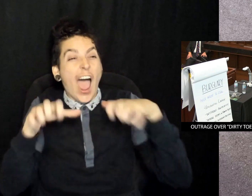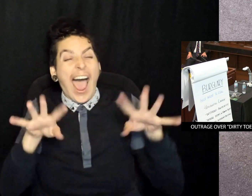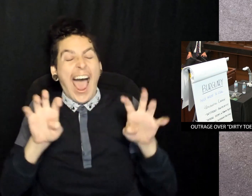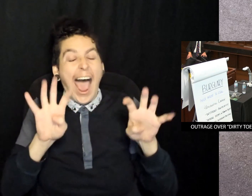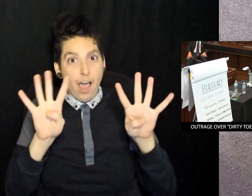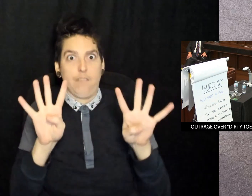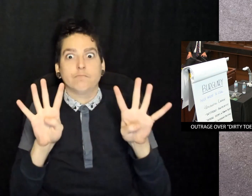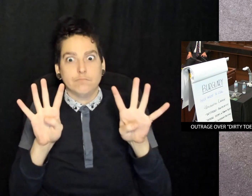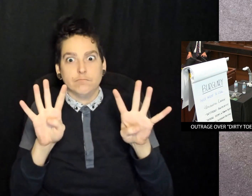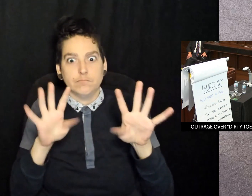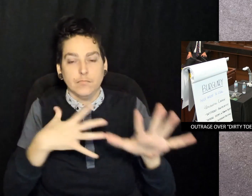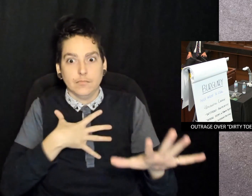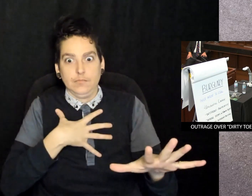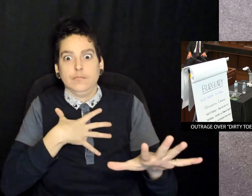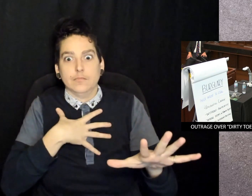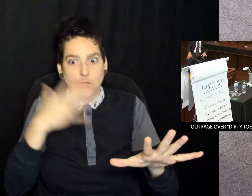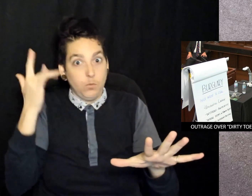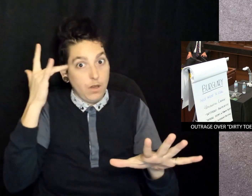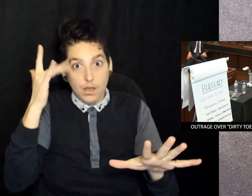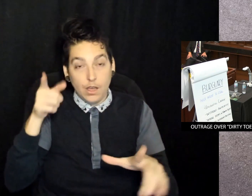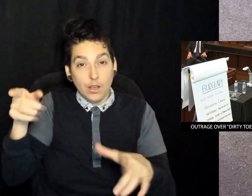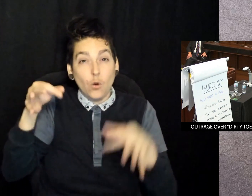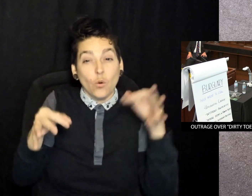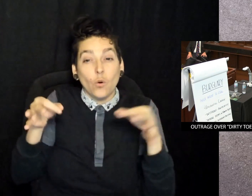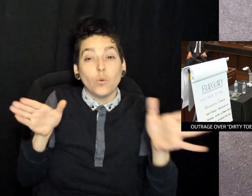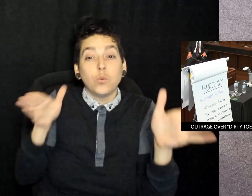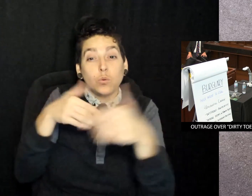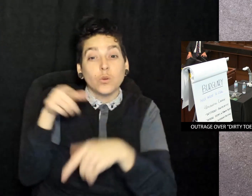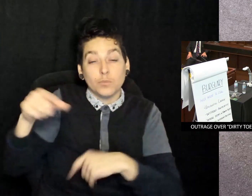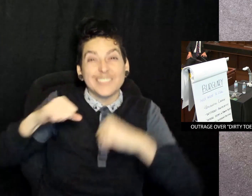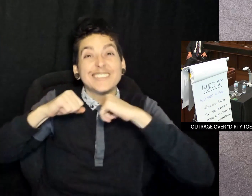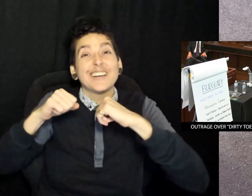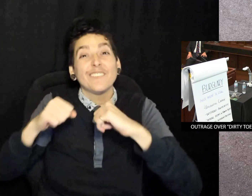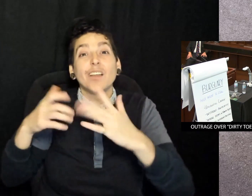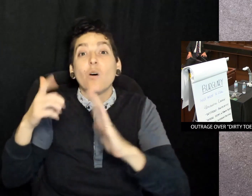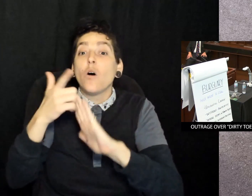gasp in the courtroom when a defense attorney said, quote,